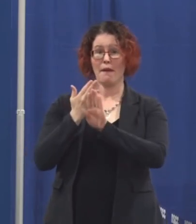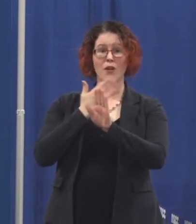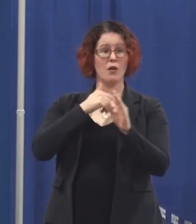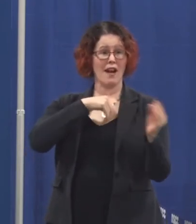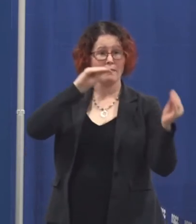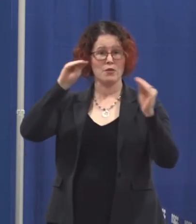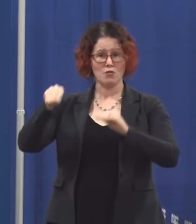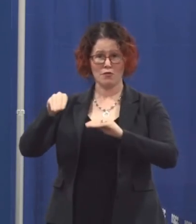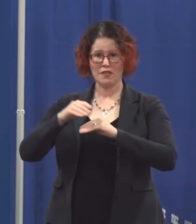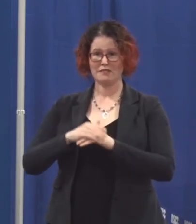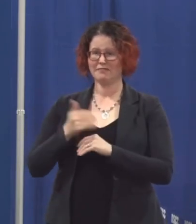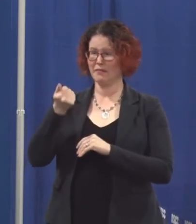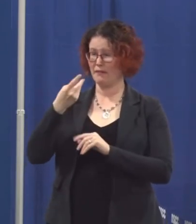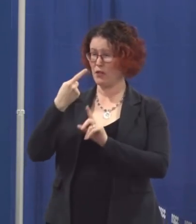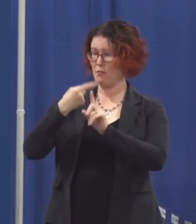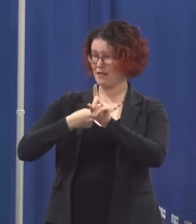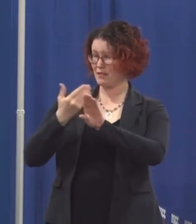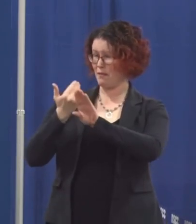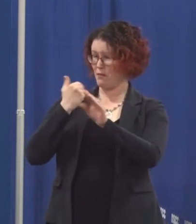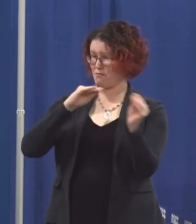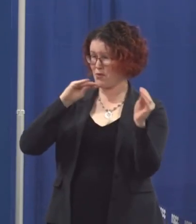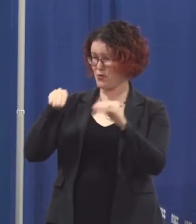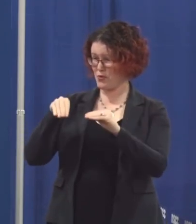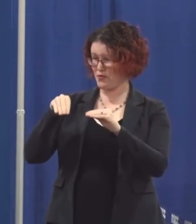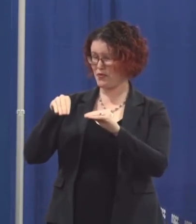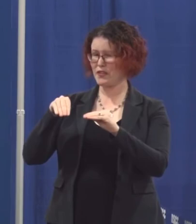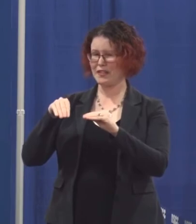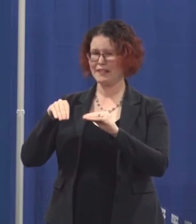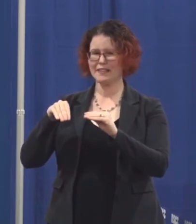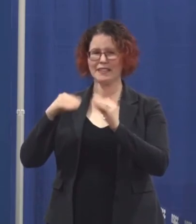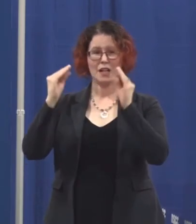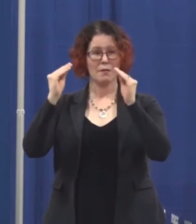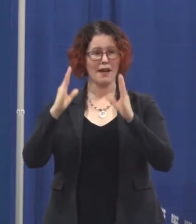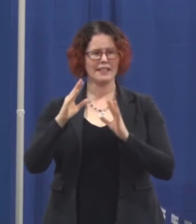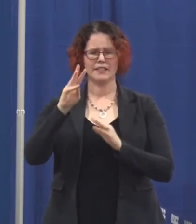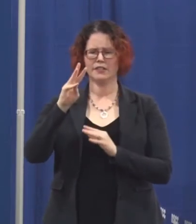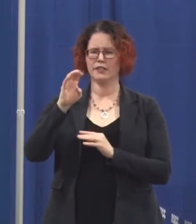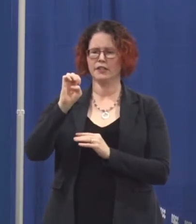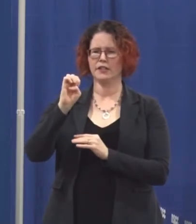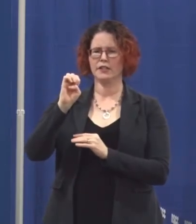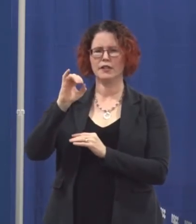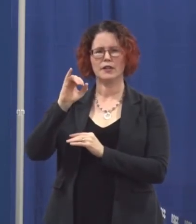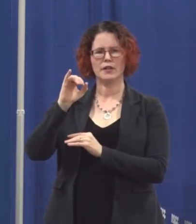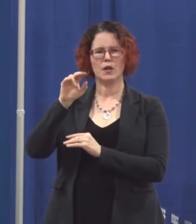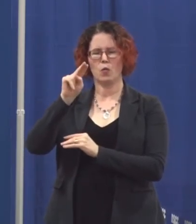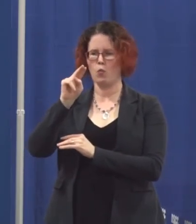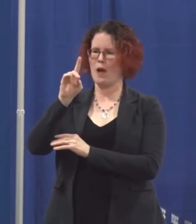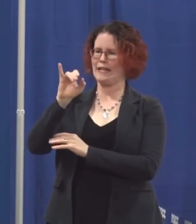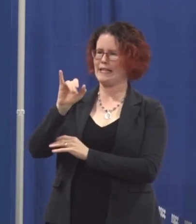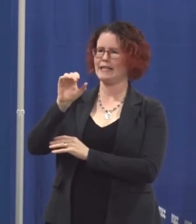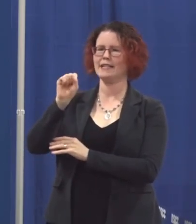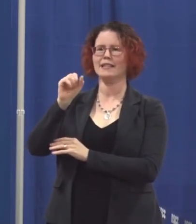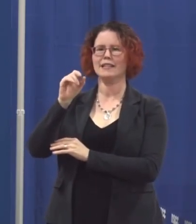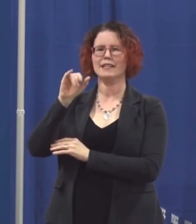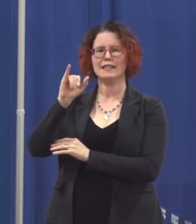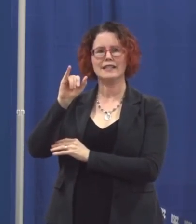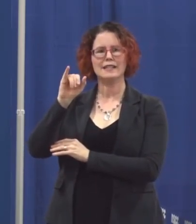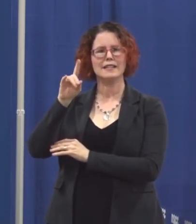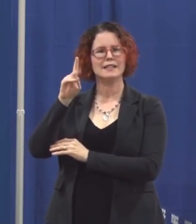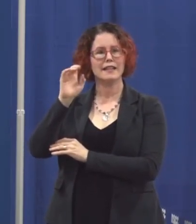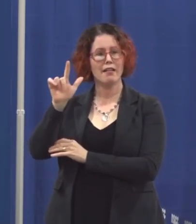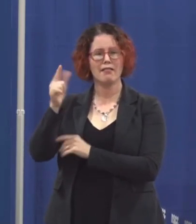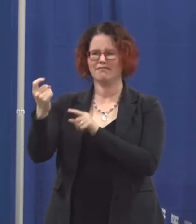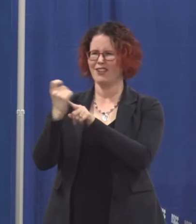even prior to my campus tour I was phoned by my teacher Wendy Siddle she knew that I was moving from